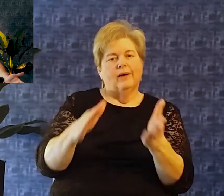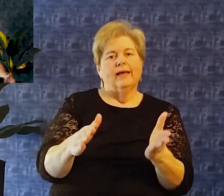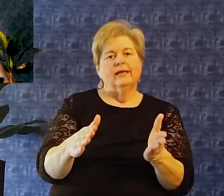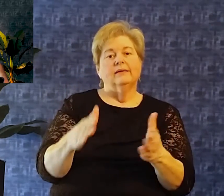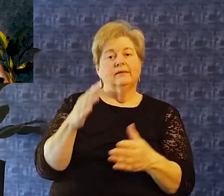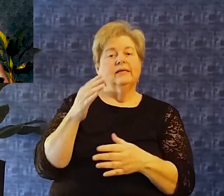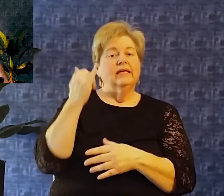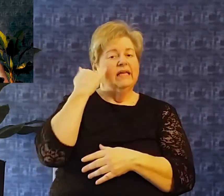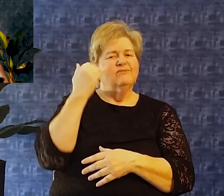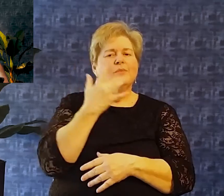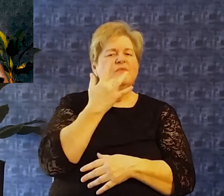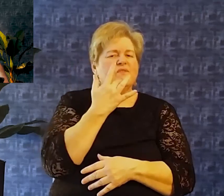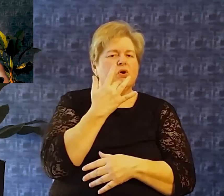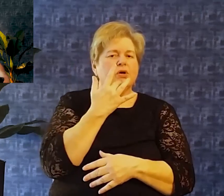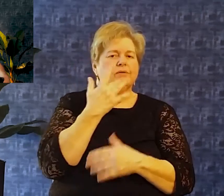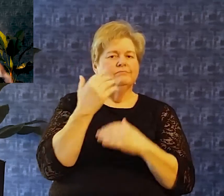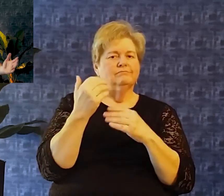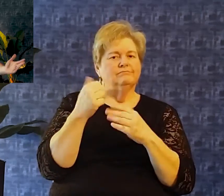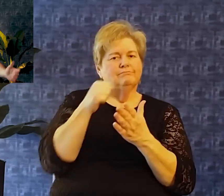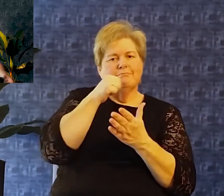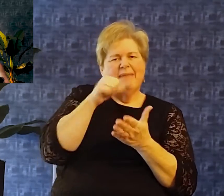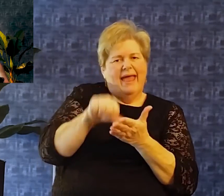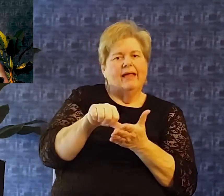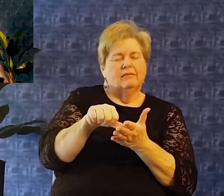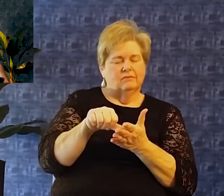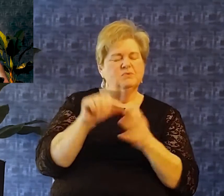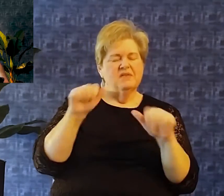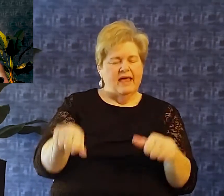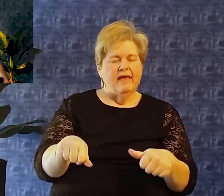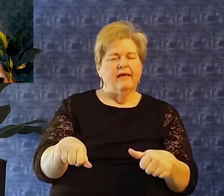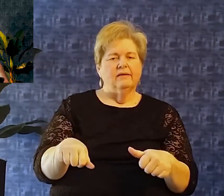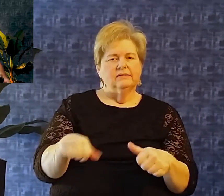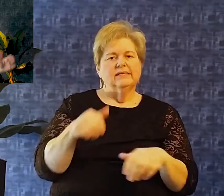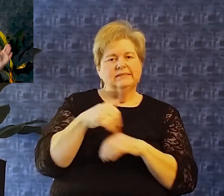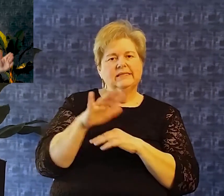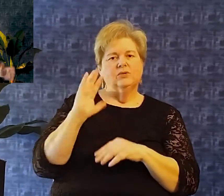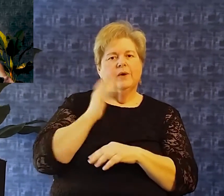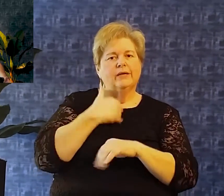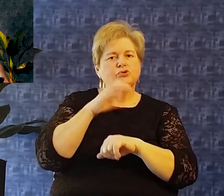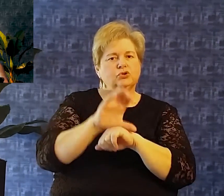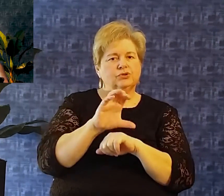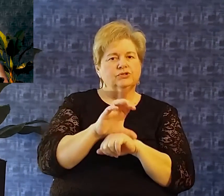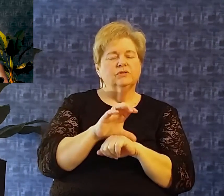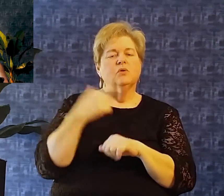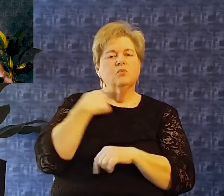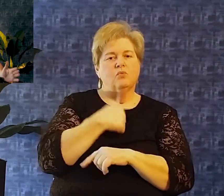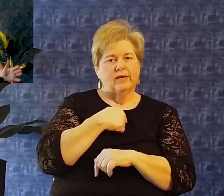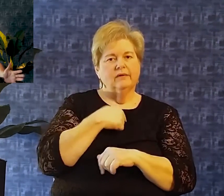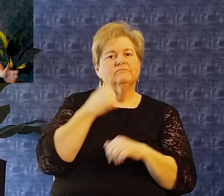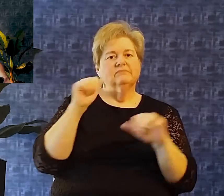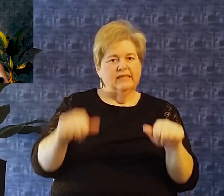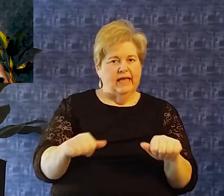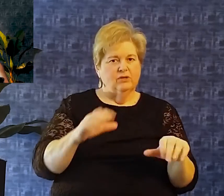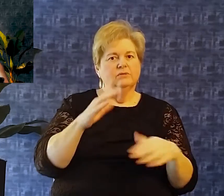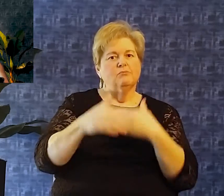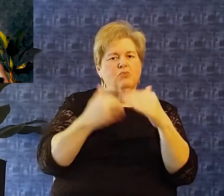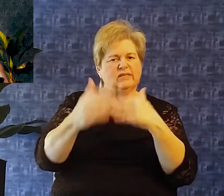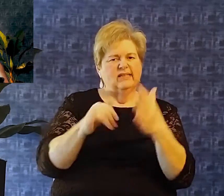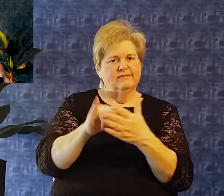church and we are still able to process that and take care of that and that certainly will get to where it needs to go as well But again, I I am just